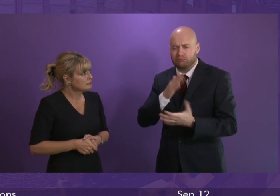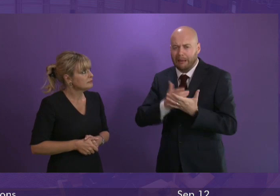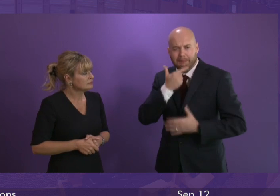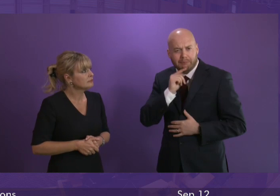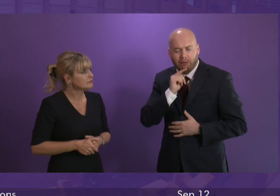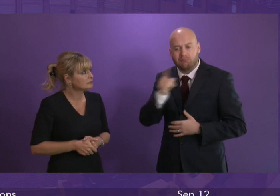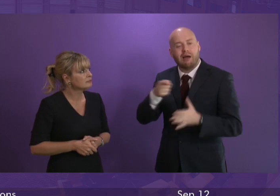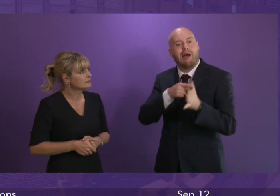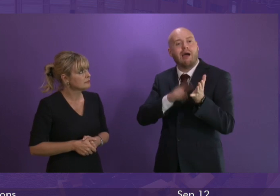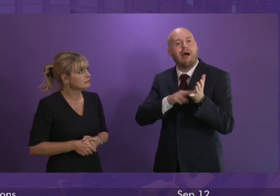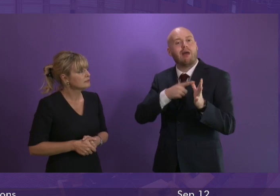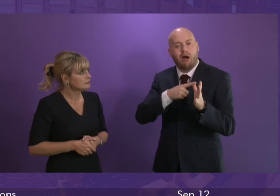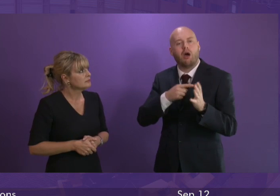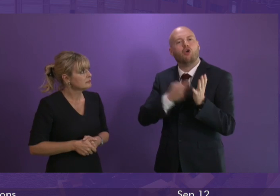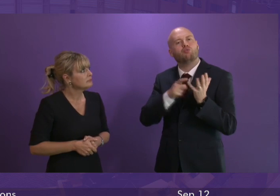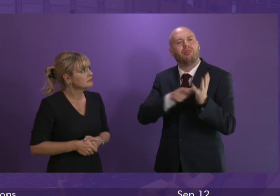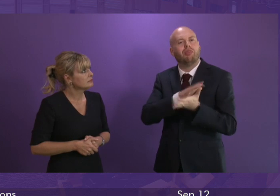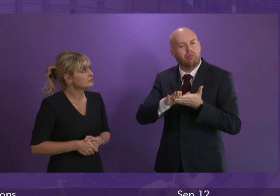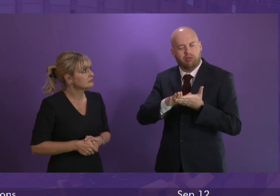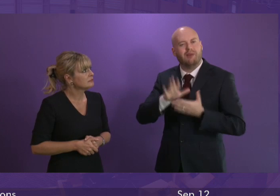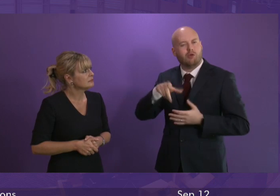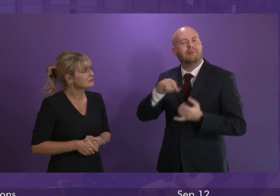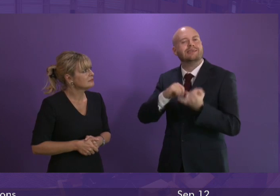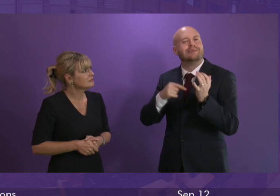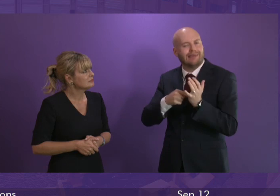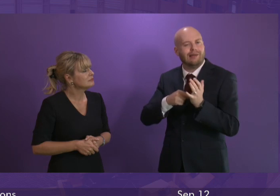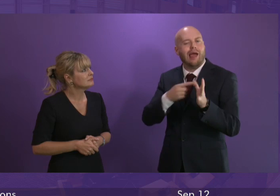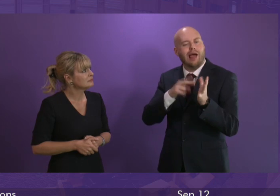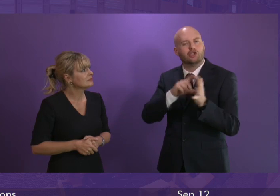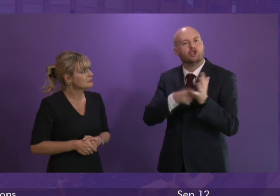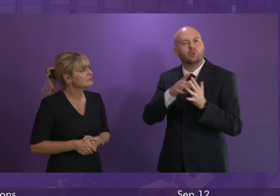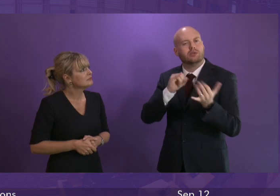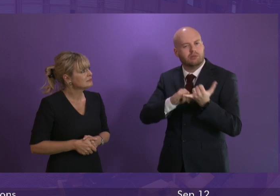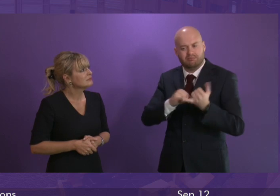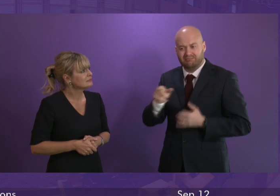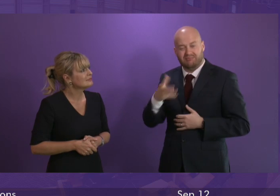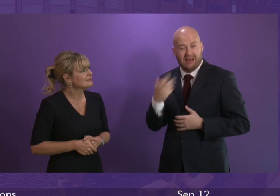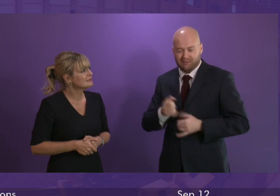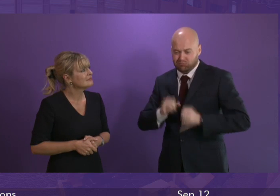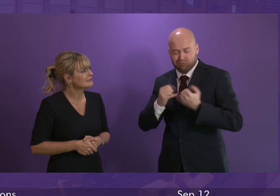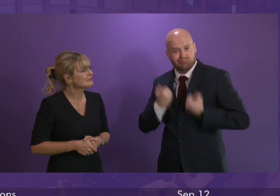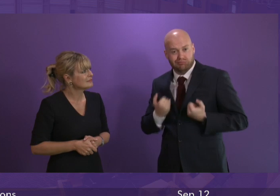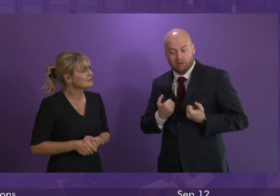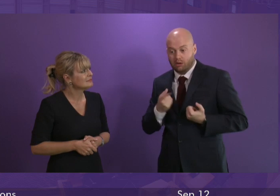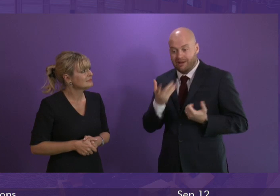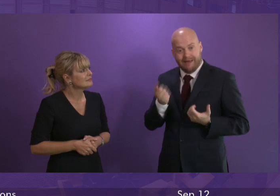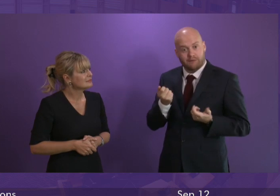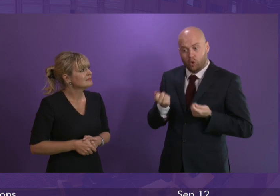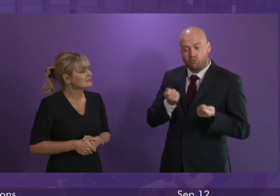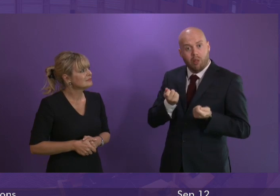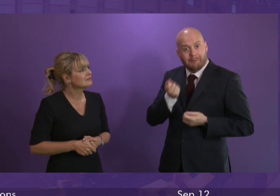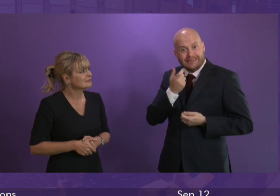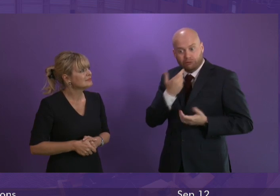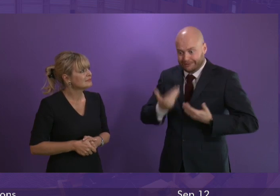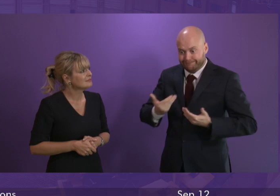St Andrews has a chronic condition it's called functional neurological disorder she takes controlled medication that can